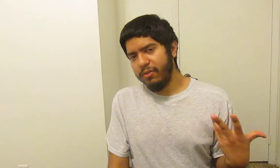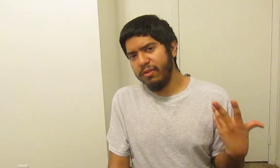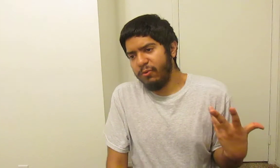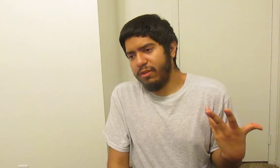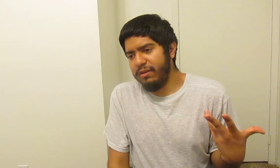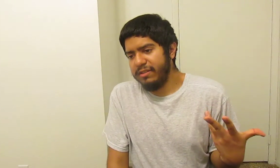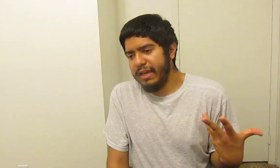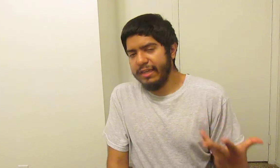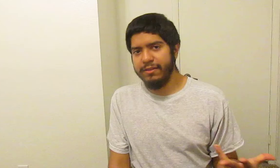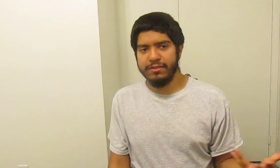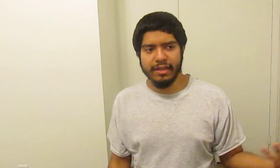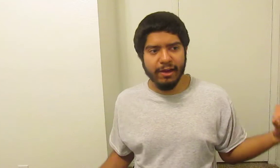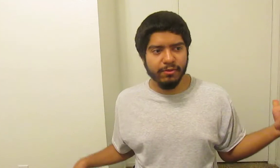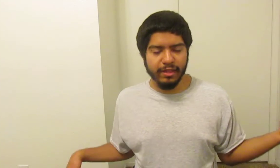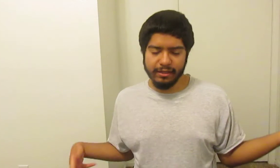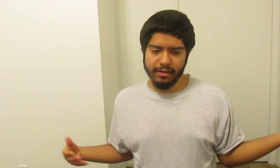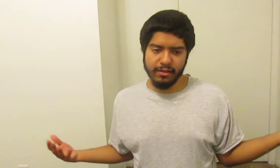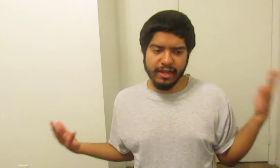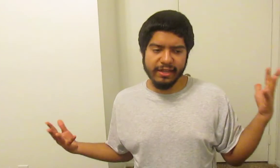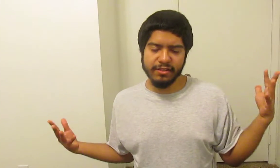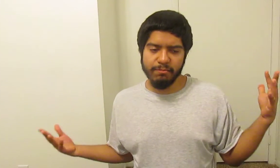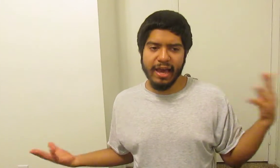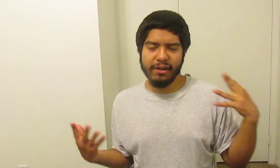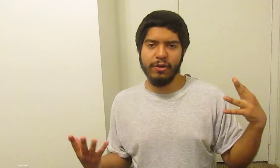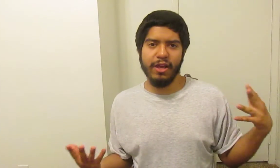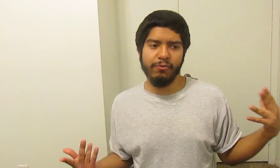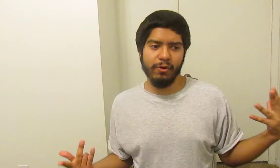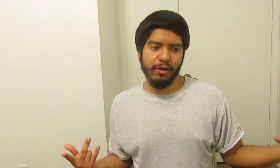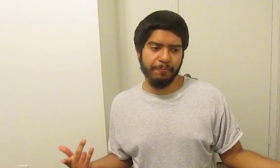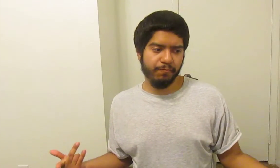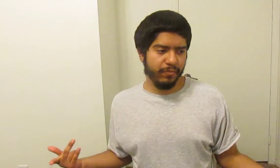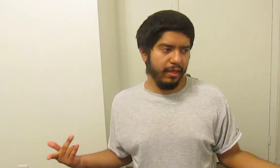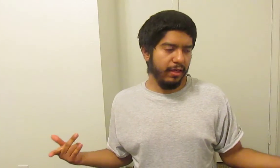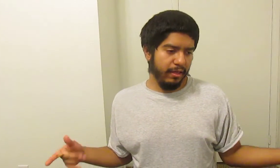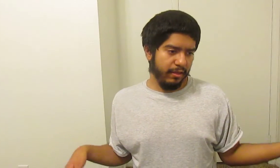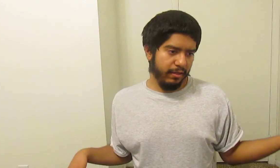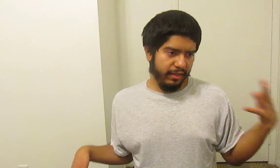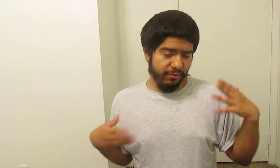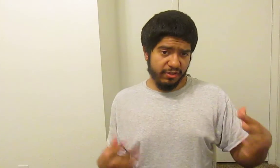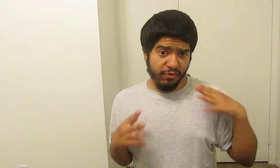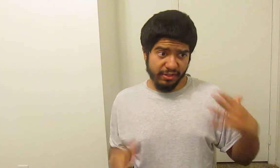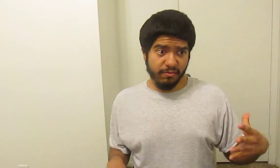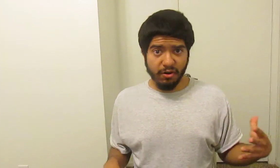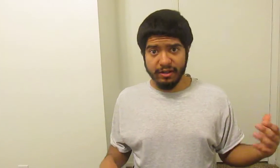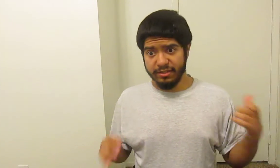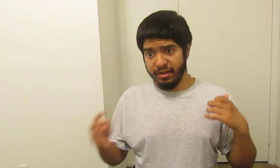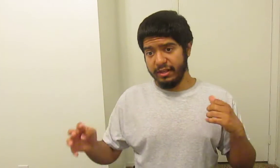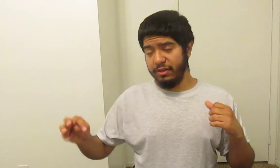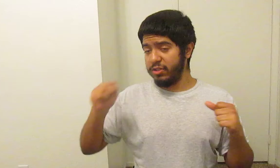the one thing we learned is that he's a guy with a nice background, where he was really smart, he studied, he knows